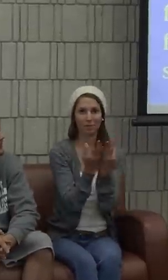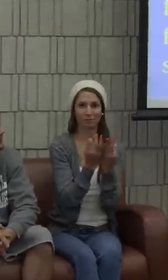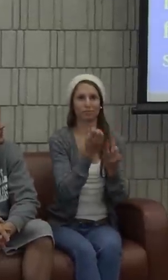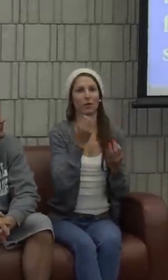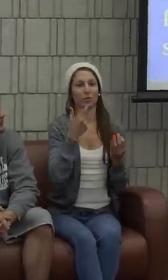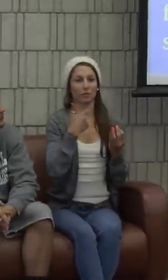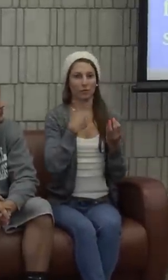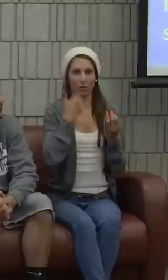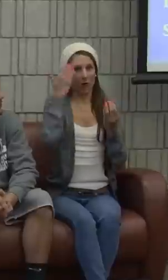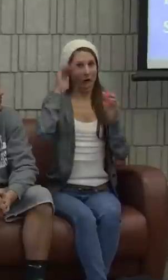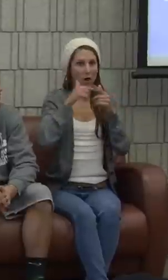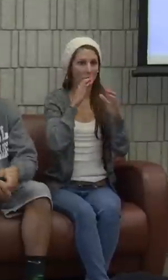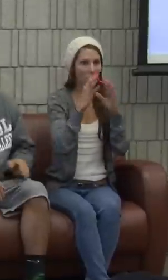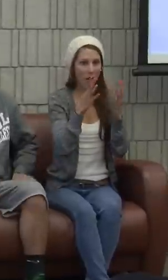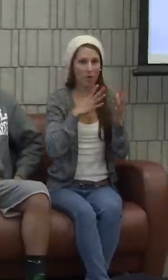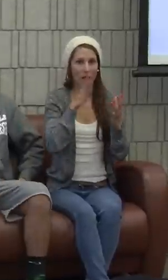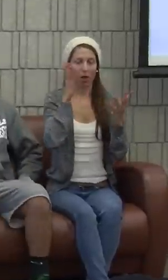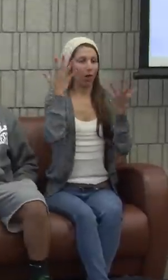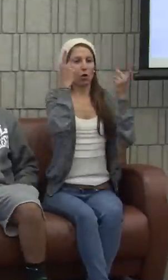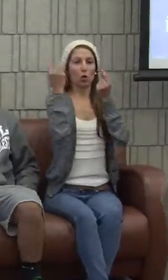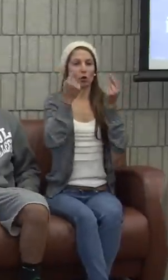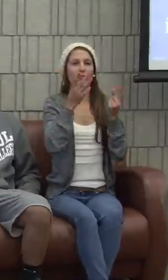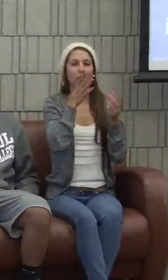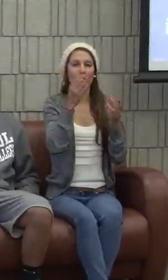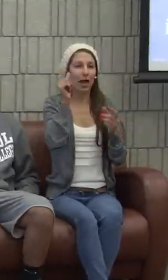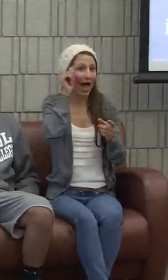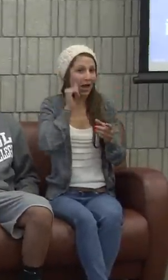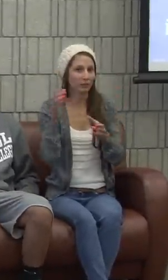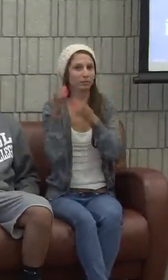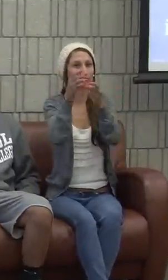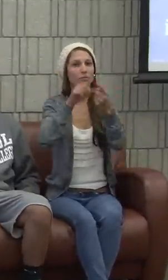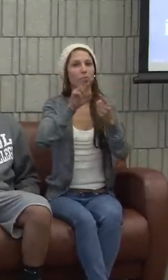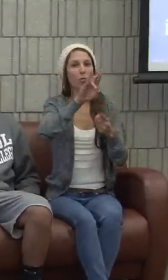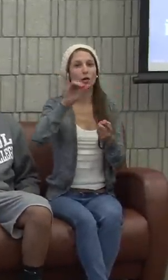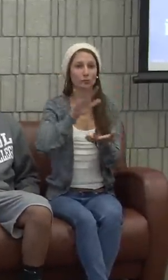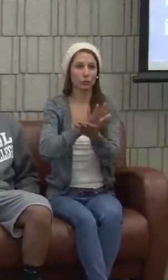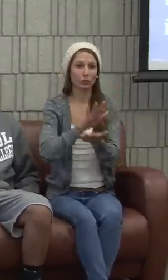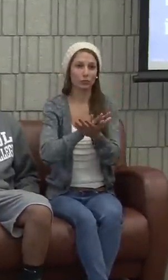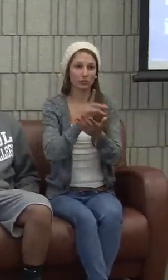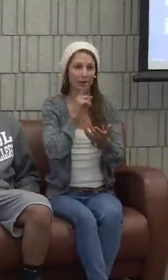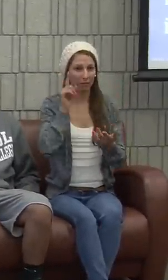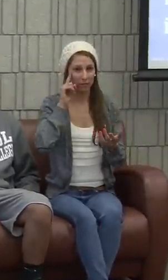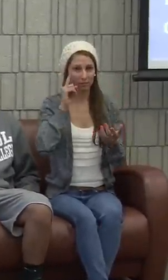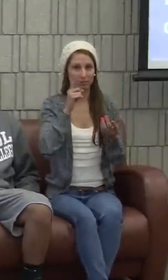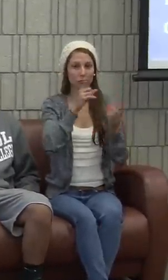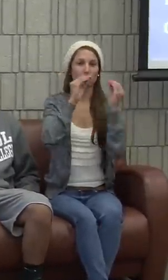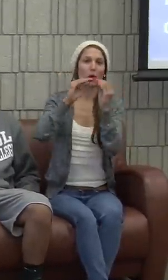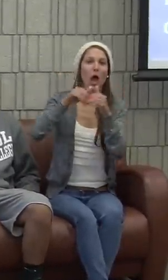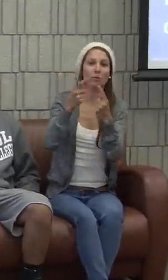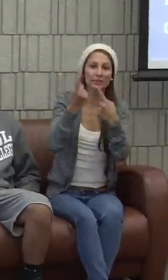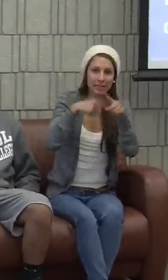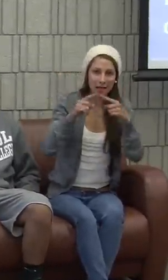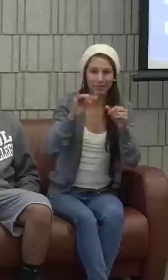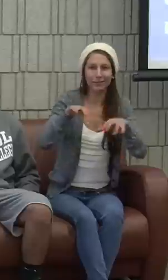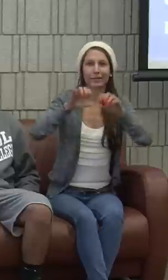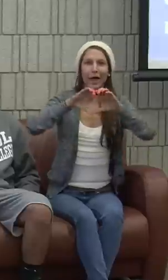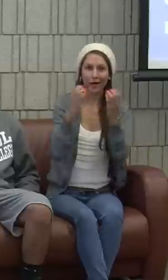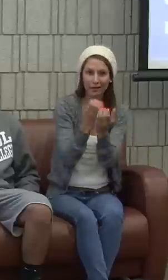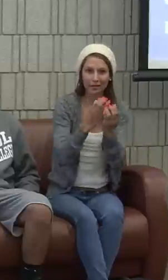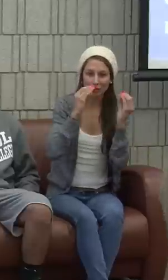I'm the only deaf person in my family. I wasn't able to communicate. My mother did not know what to do. But my mother and aunt went to the Rhode Island School for the Deaf and they took